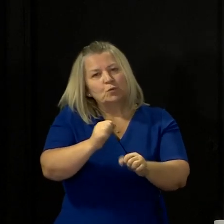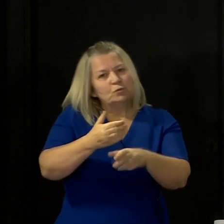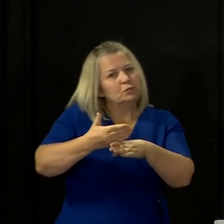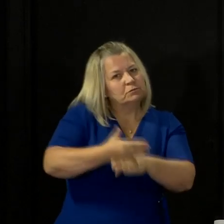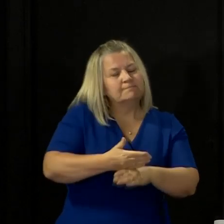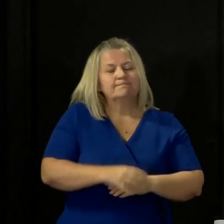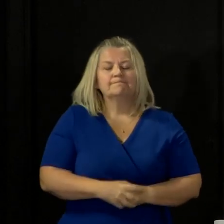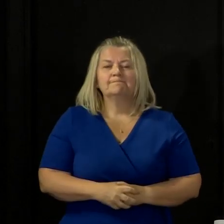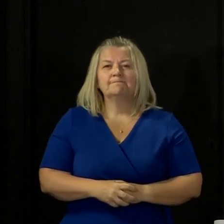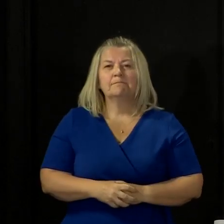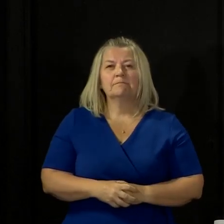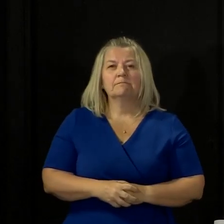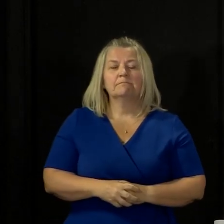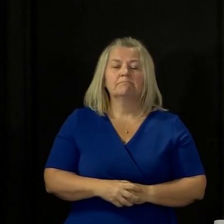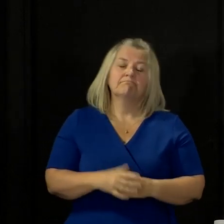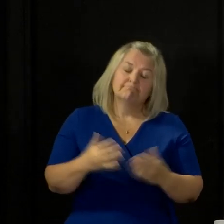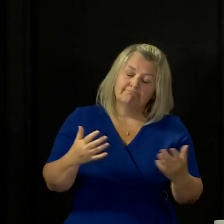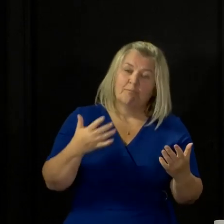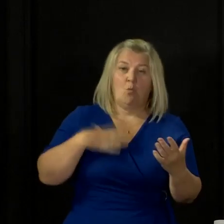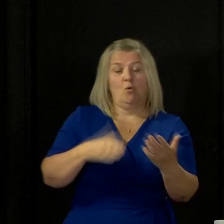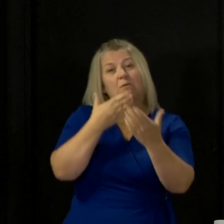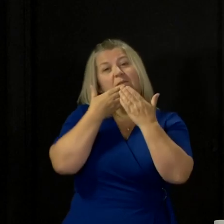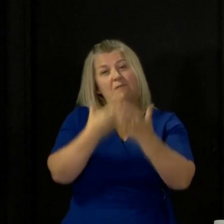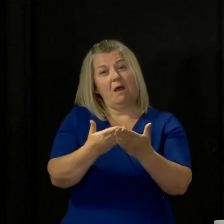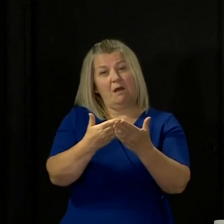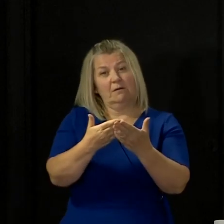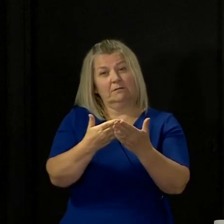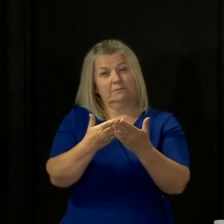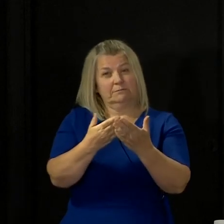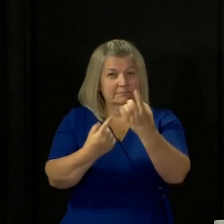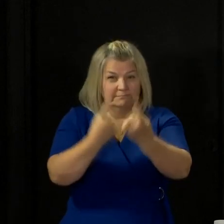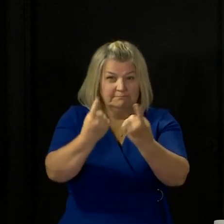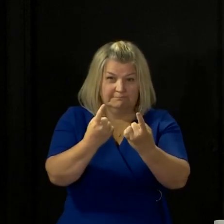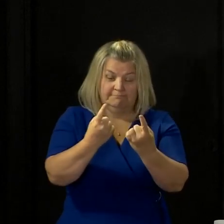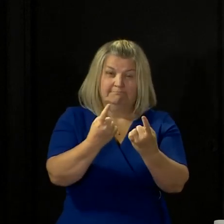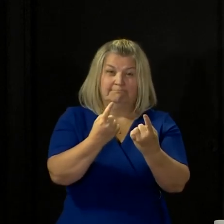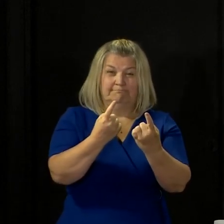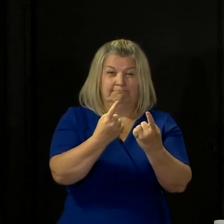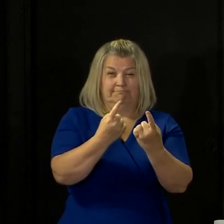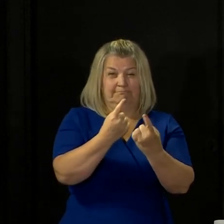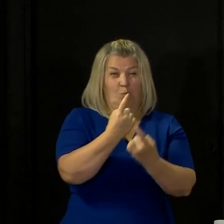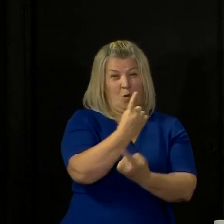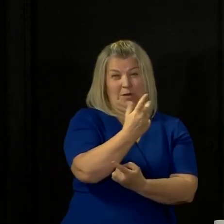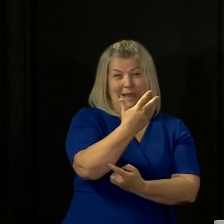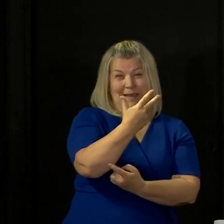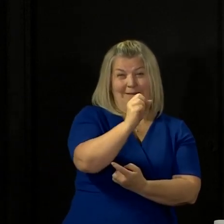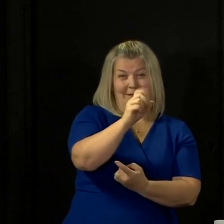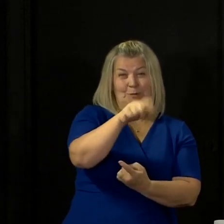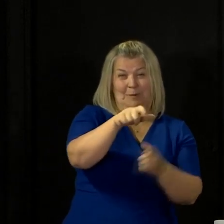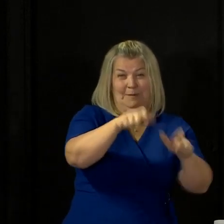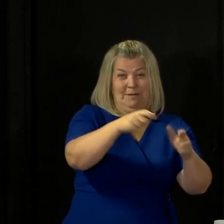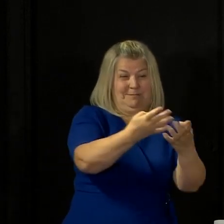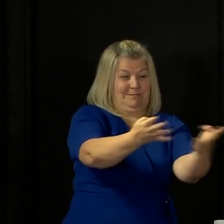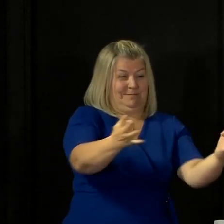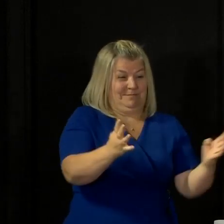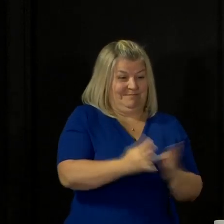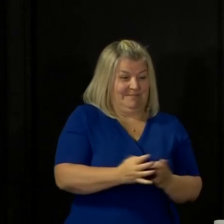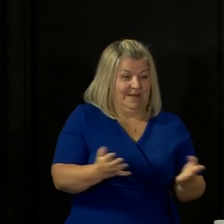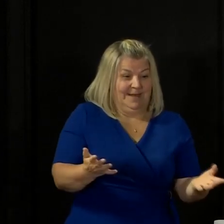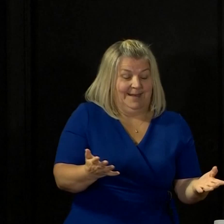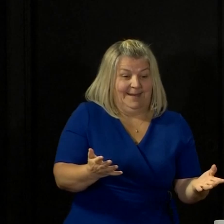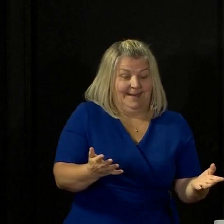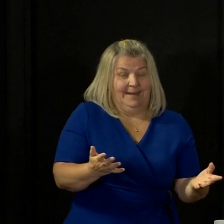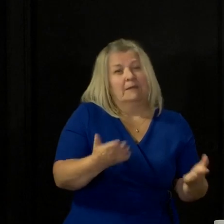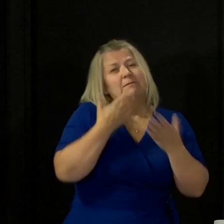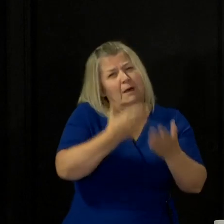course, most of all, I want to say thank you to those of you who are shielding. Obviously, I don't know from my own